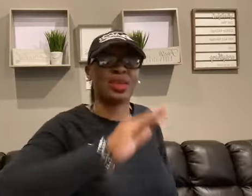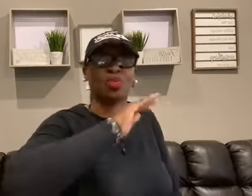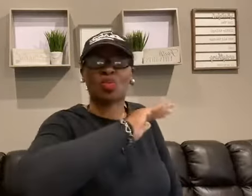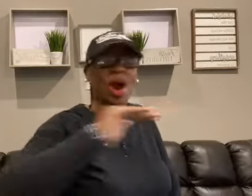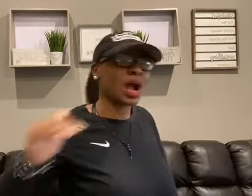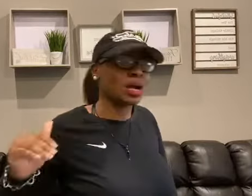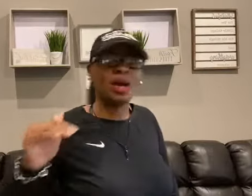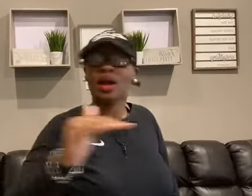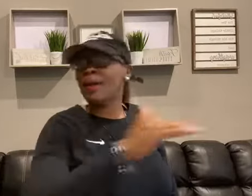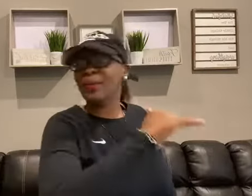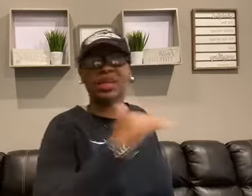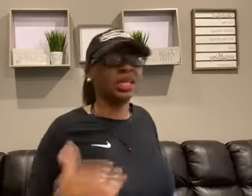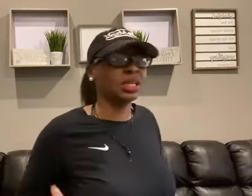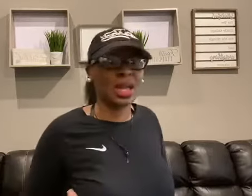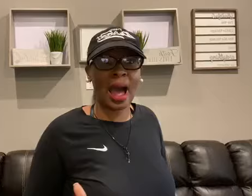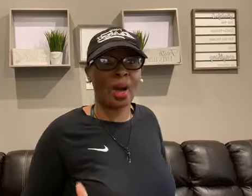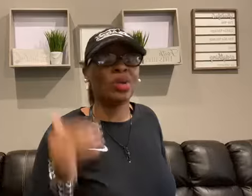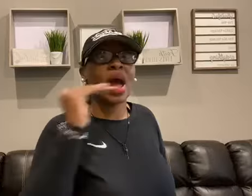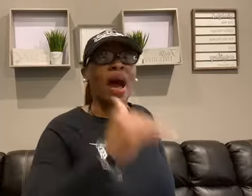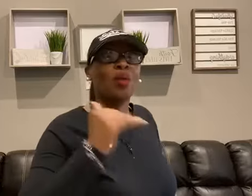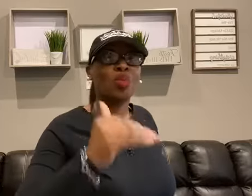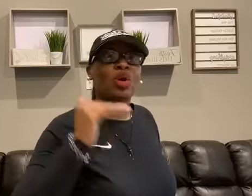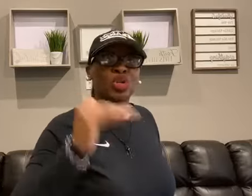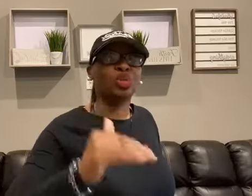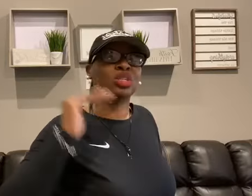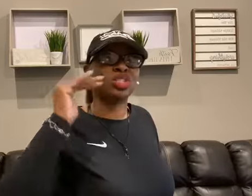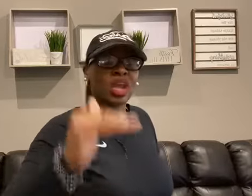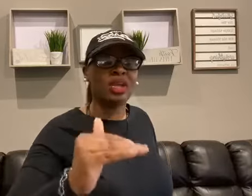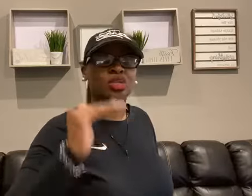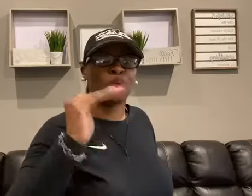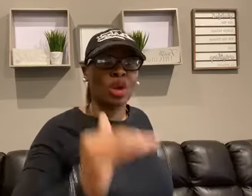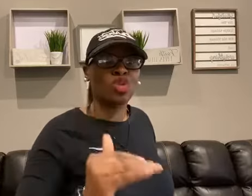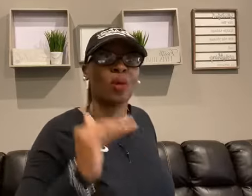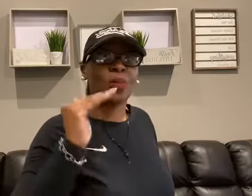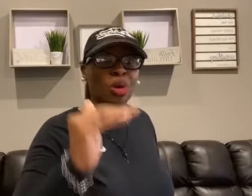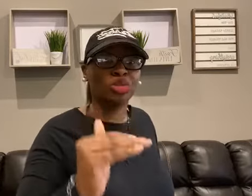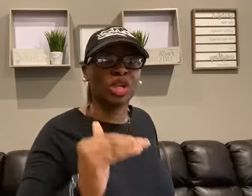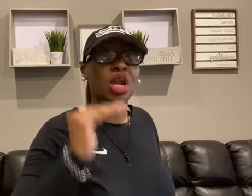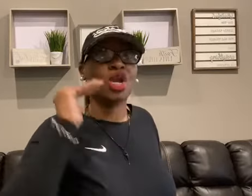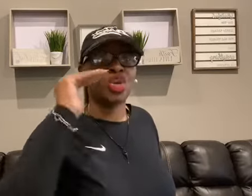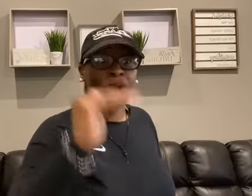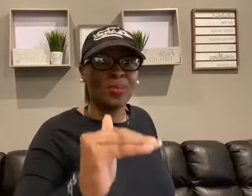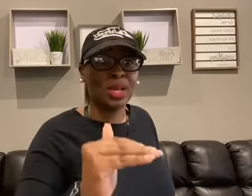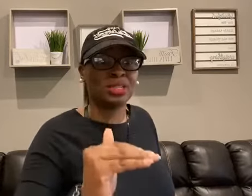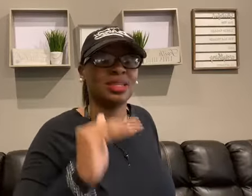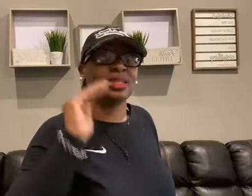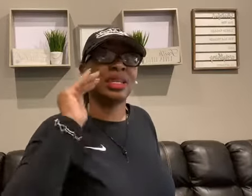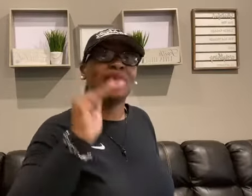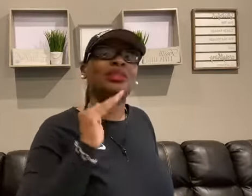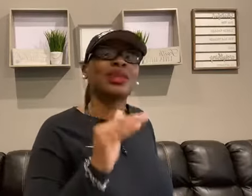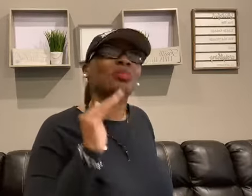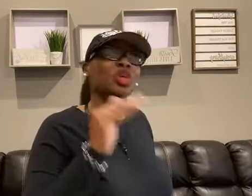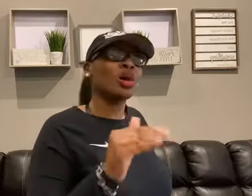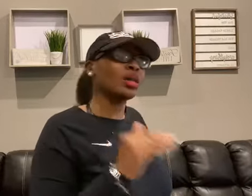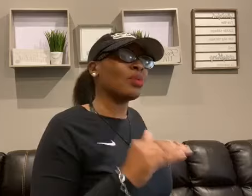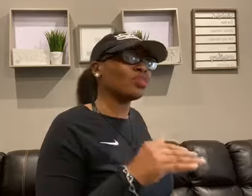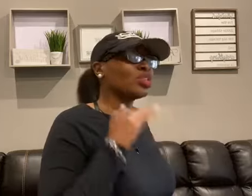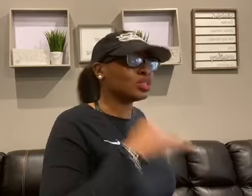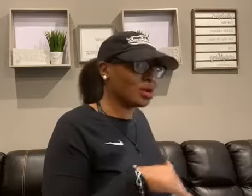and rock completely out. I want you to change the way you're approaching your business. Let's stop talking about the